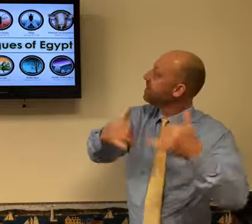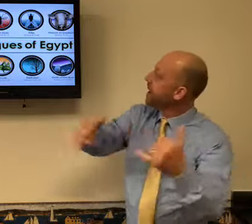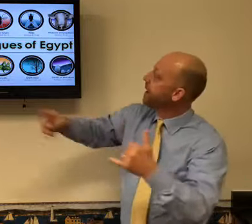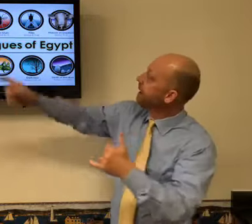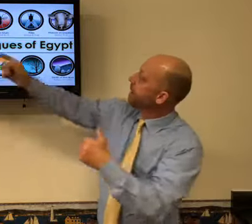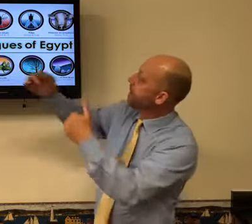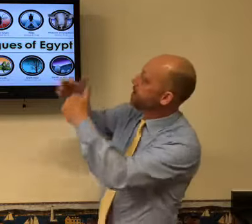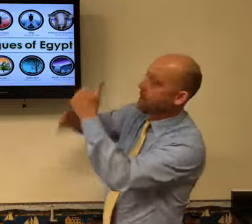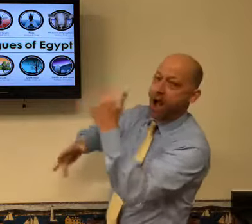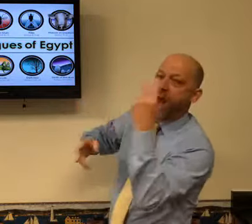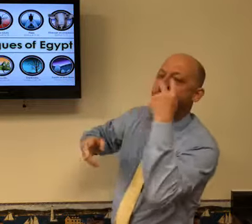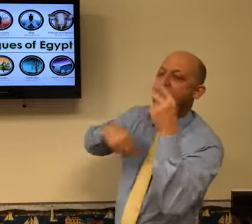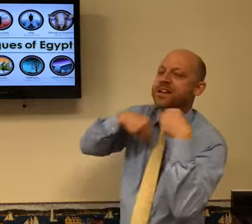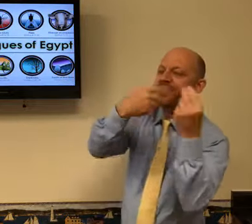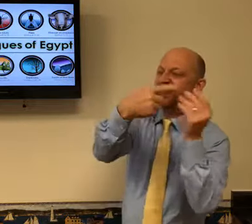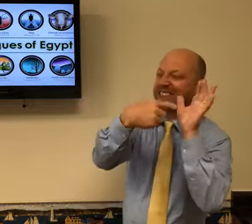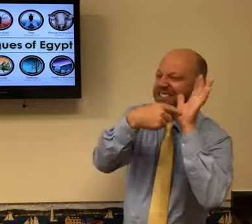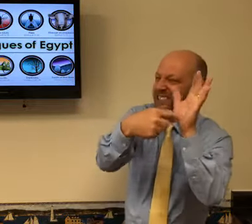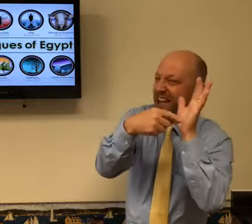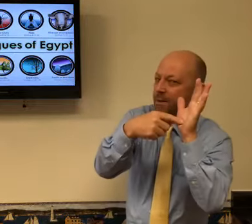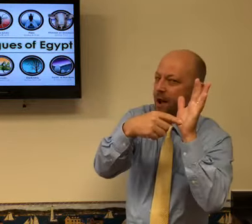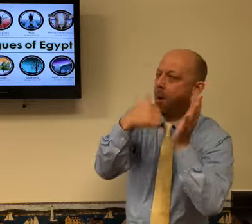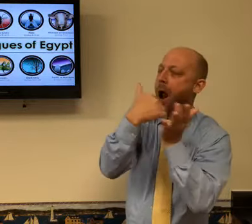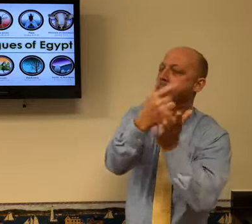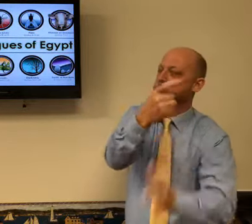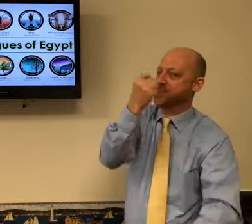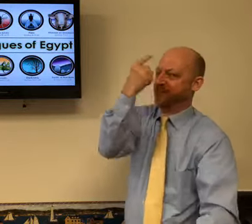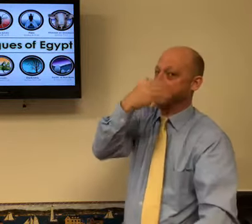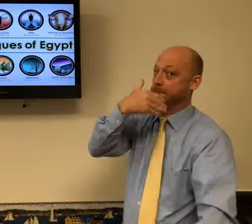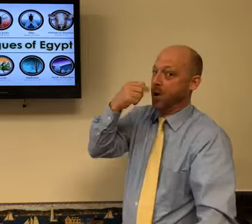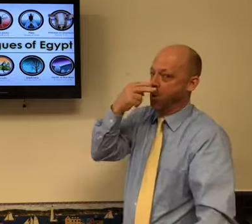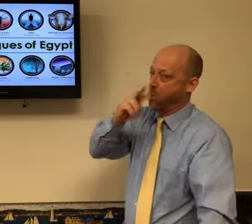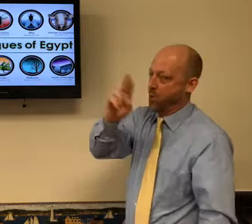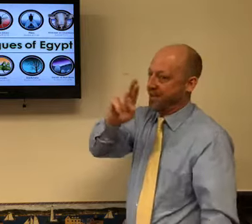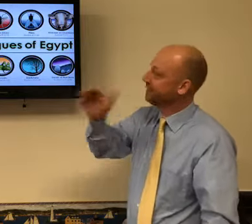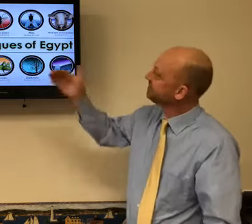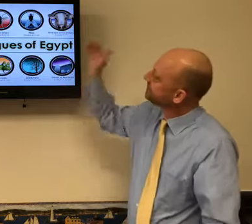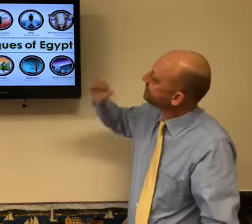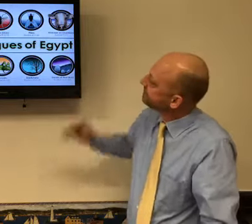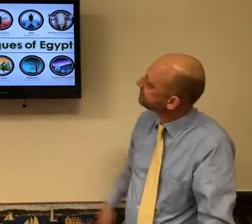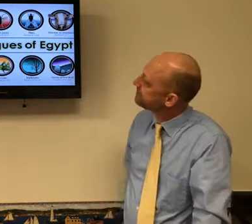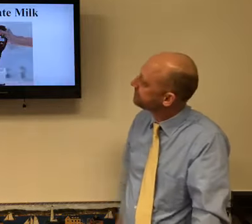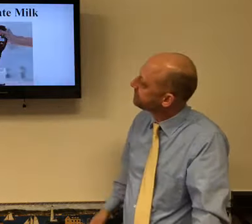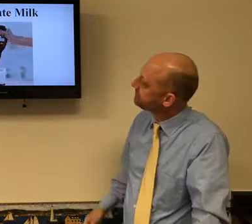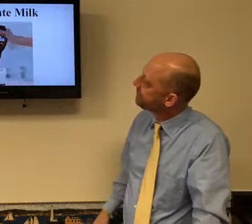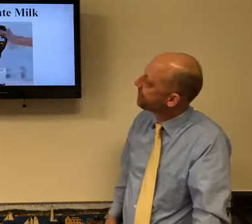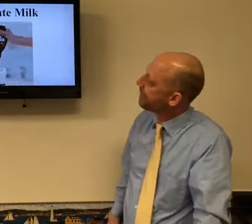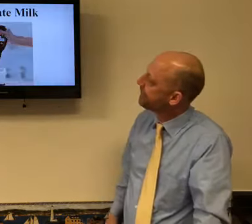of us. So the blood, want to give you an example to help you understand better.